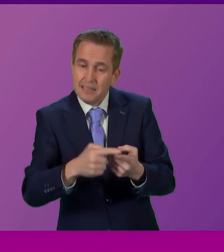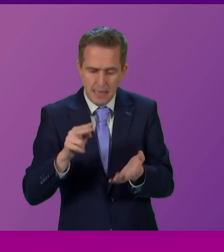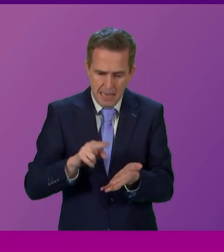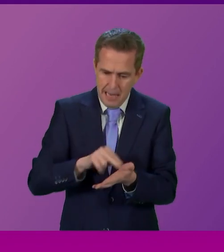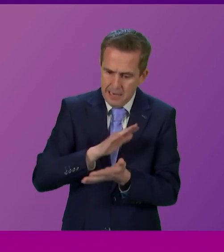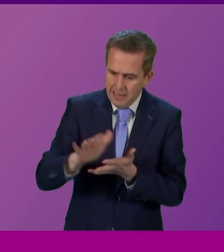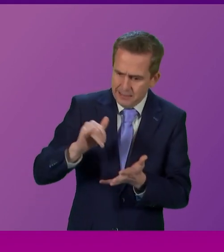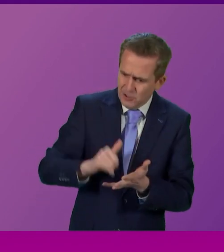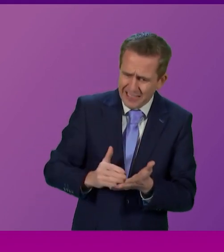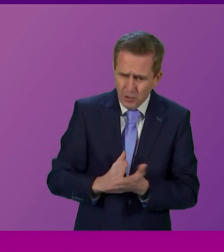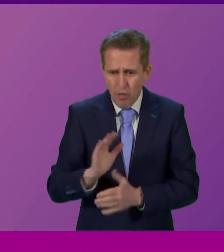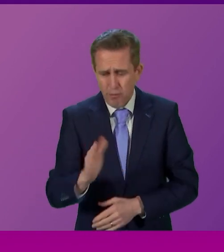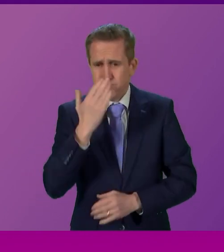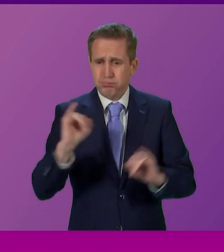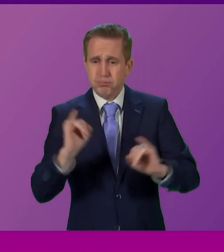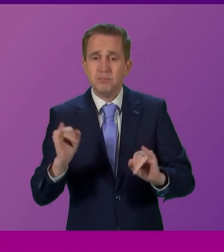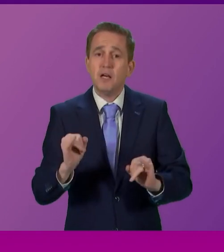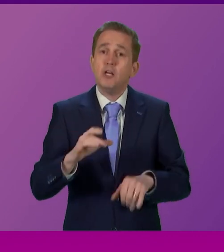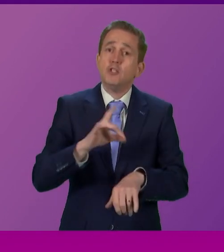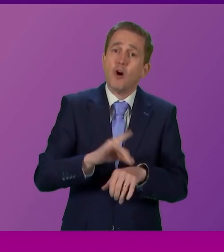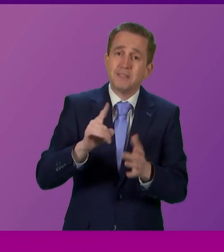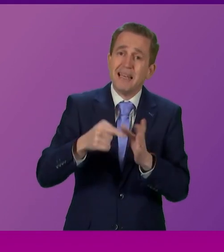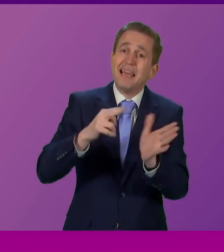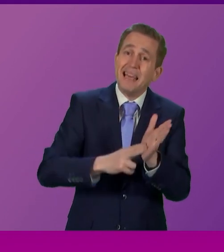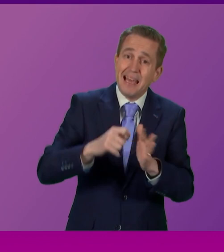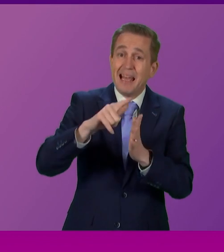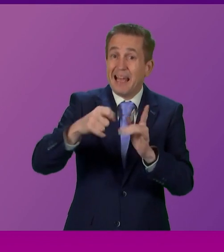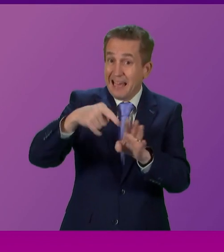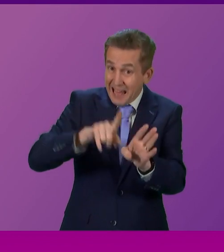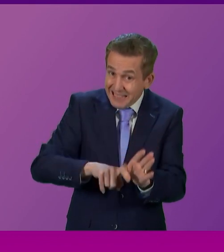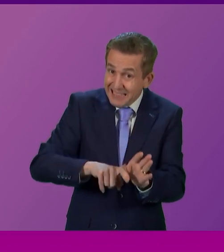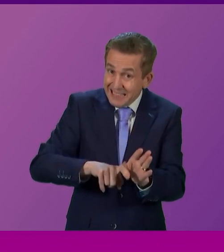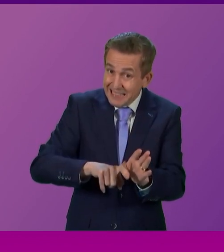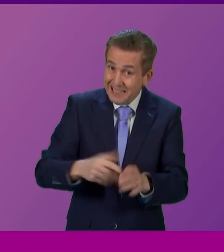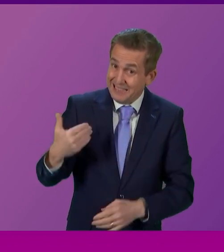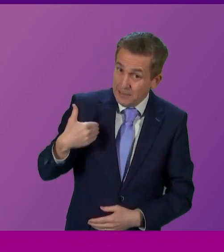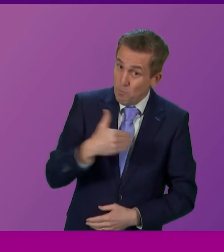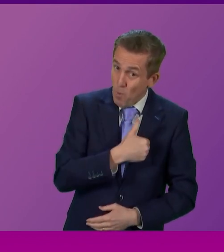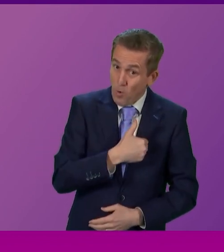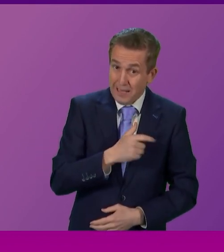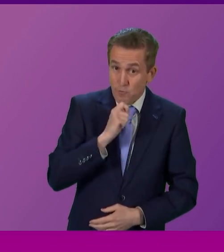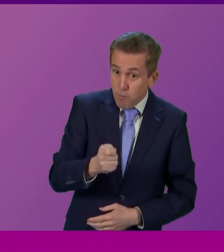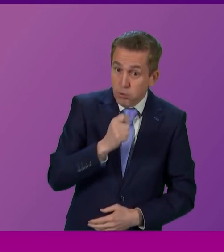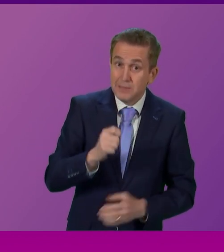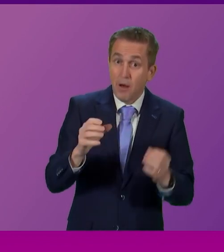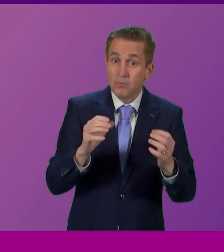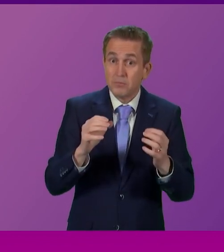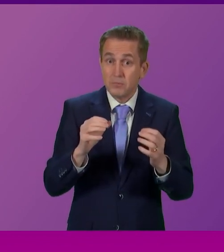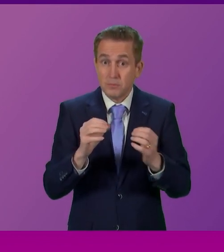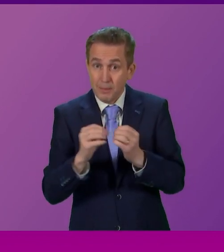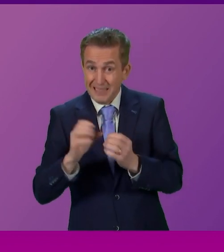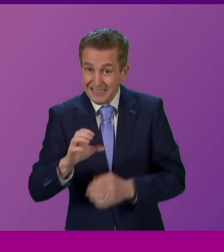unprecedented crisis. Dr Ian Kennedy, the BMA Chair, this morning on BBC Scotland, the NHS in Scotland